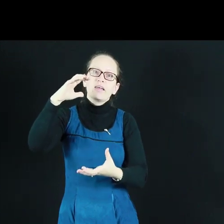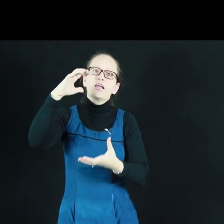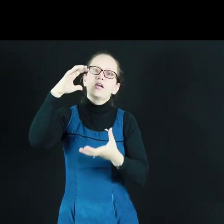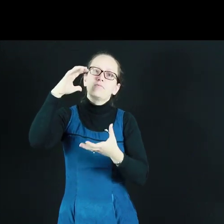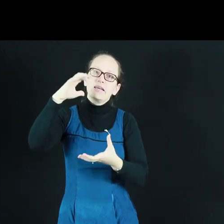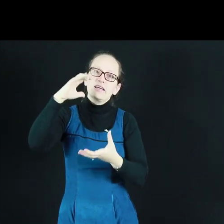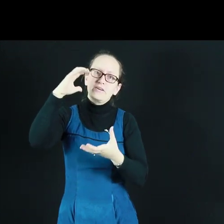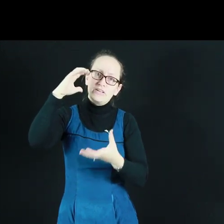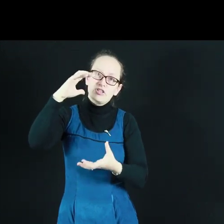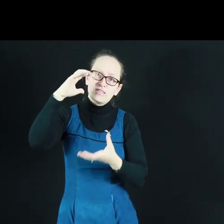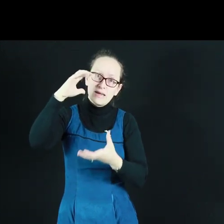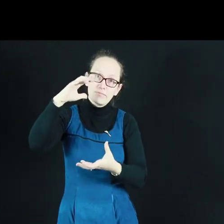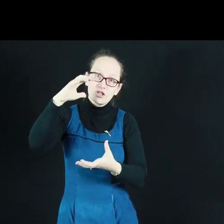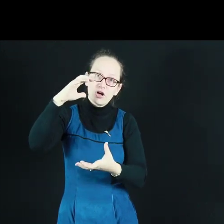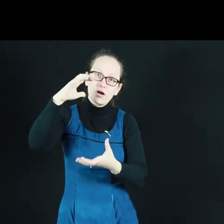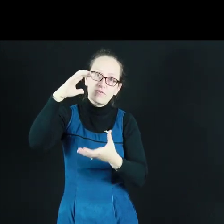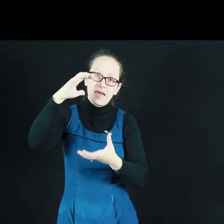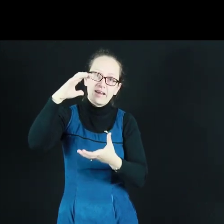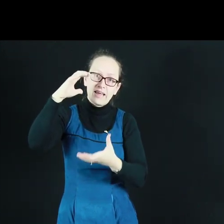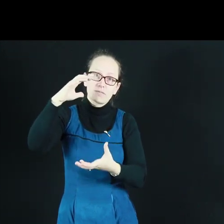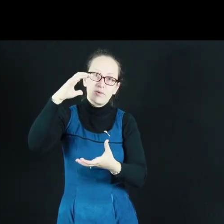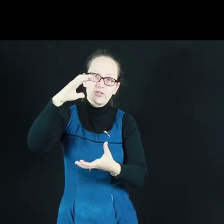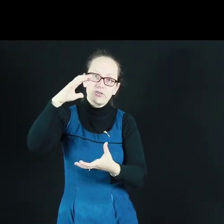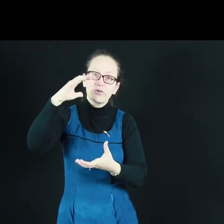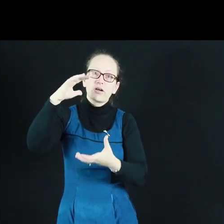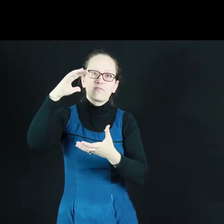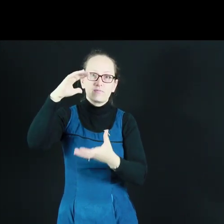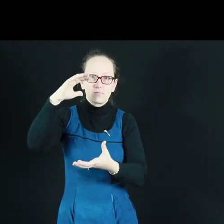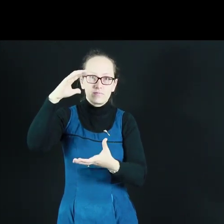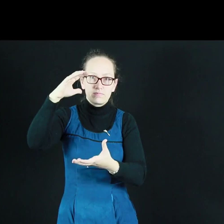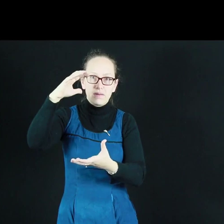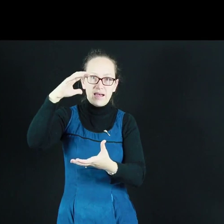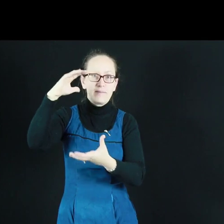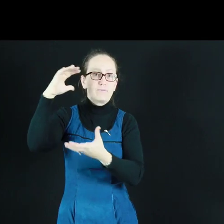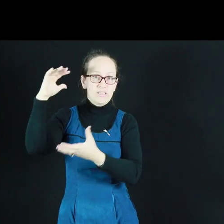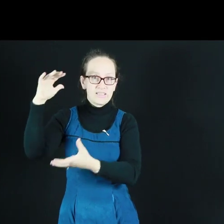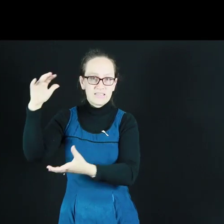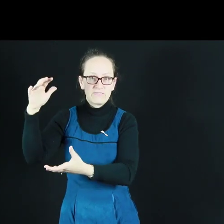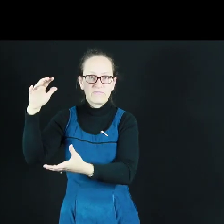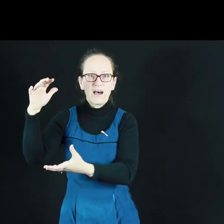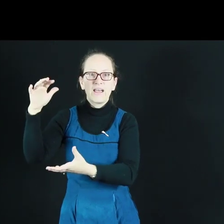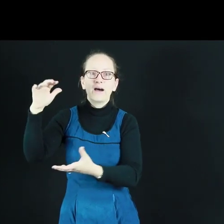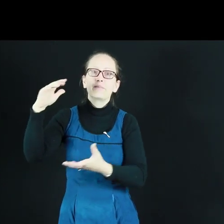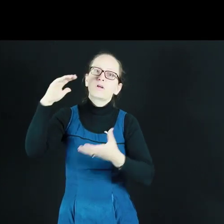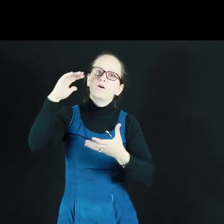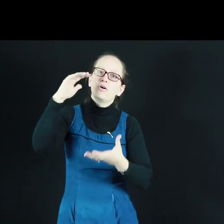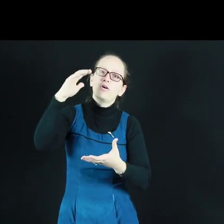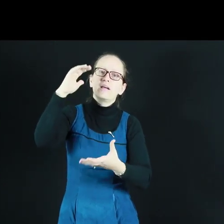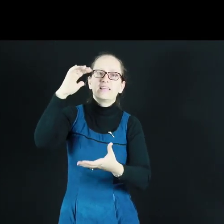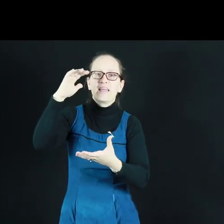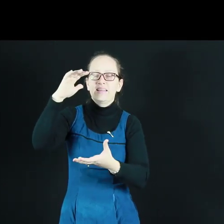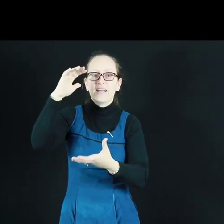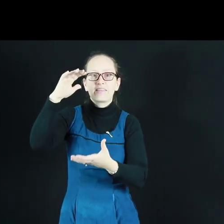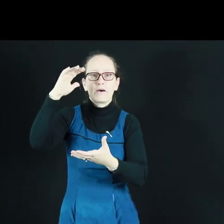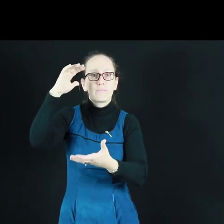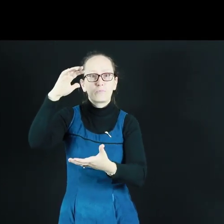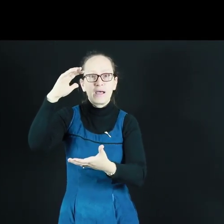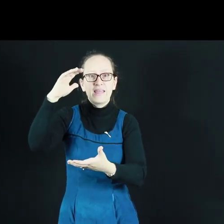If we increase the temperature of that gas bottle by putting it in a fire or in any other way,